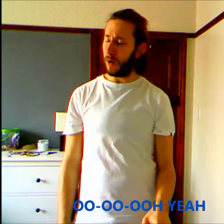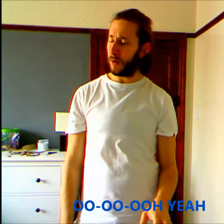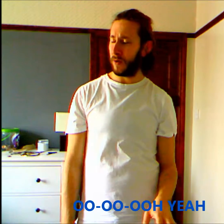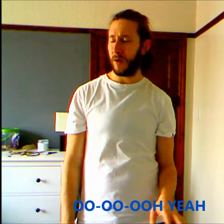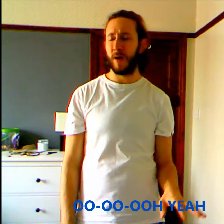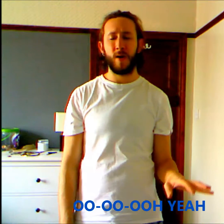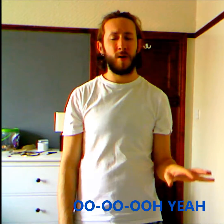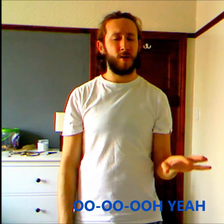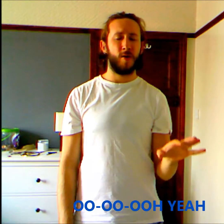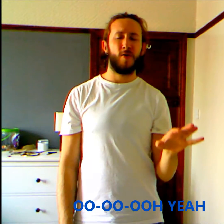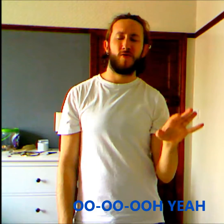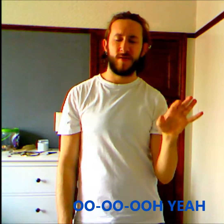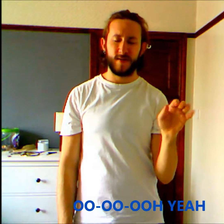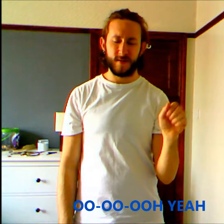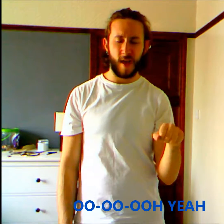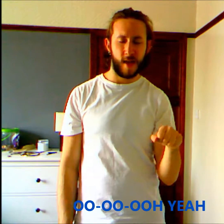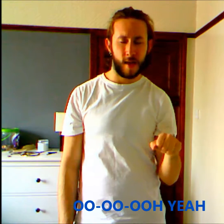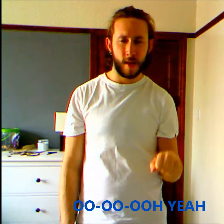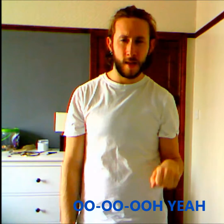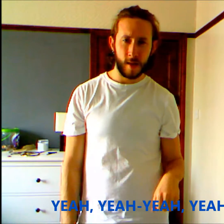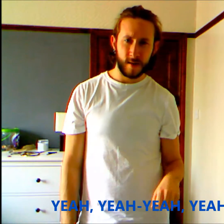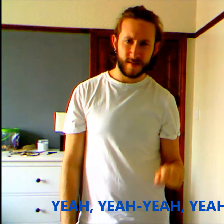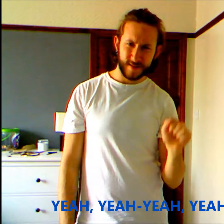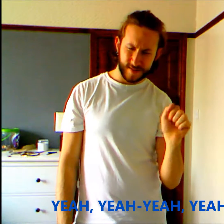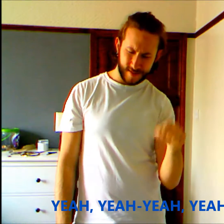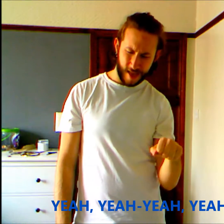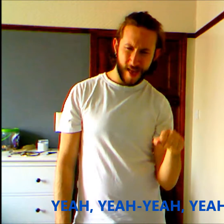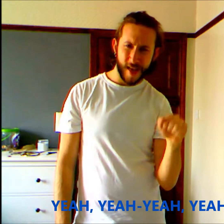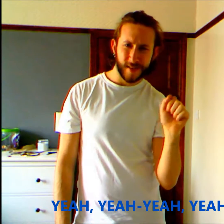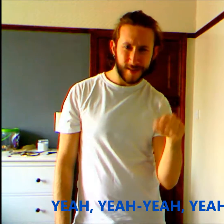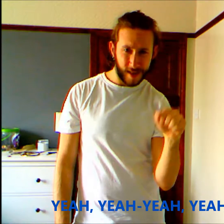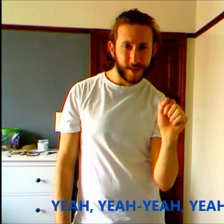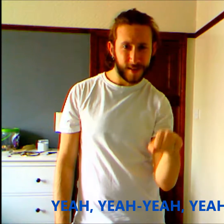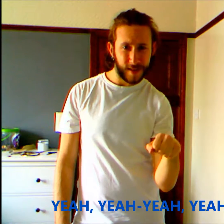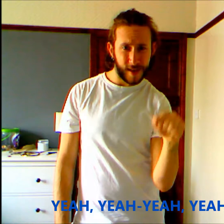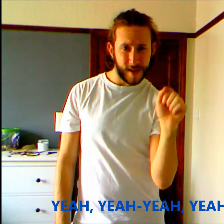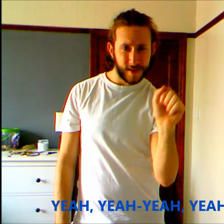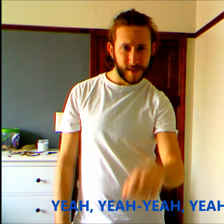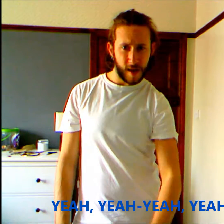yeah, yeah, yeah, yeah, yeah.